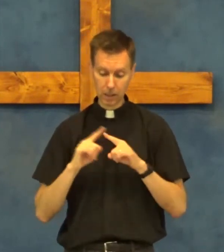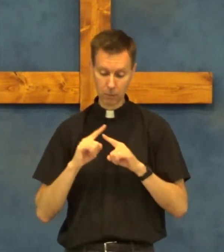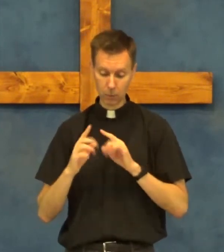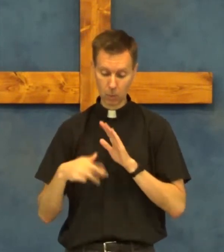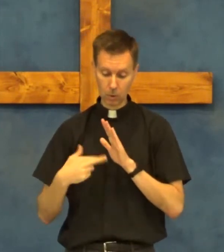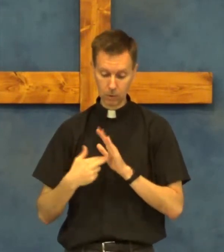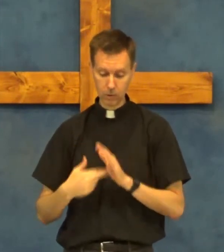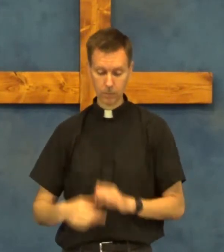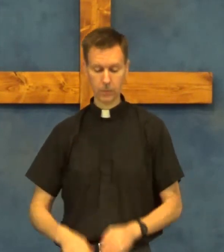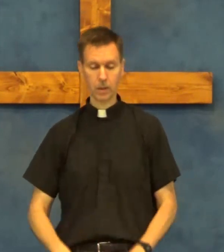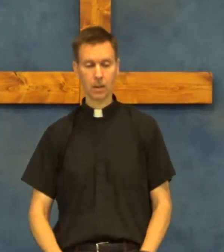different roles